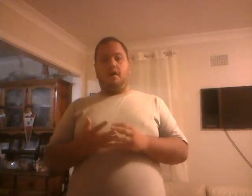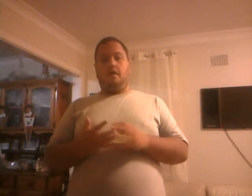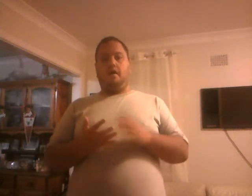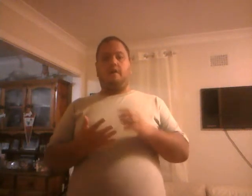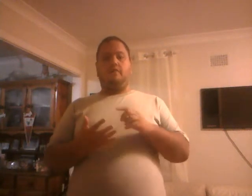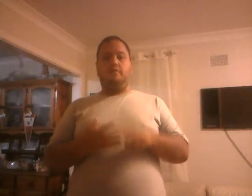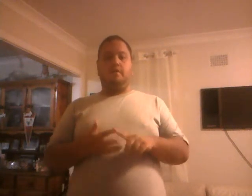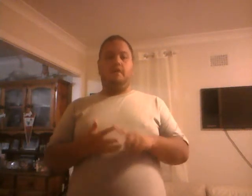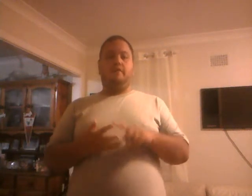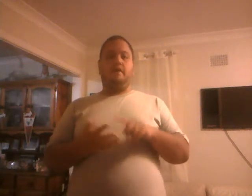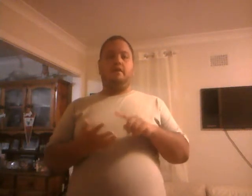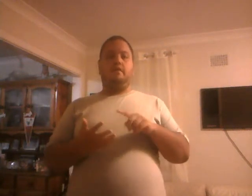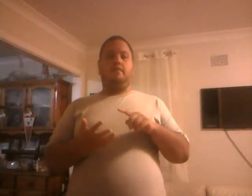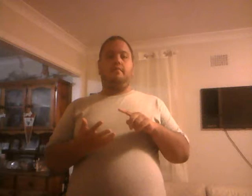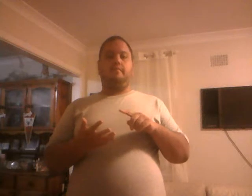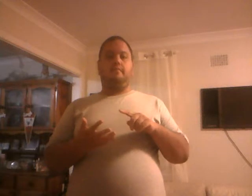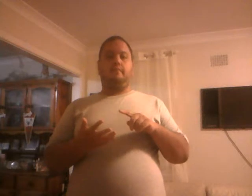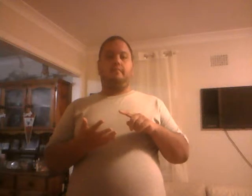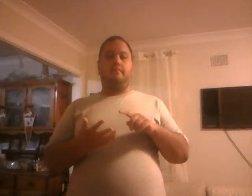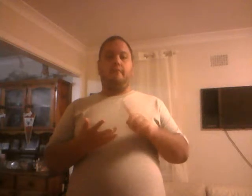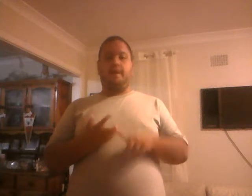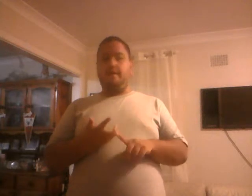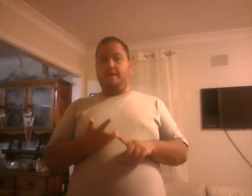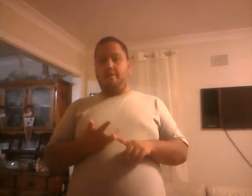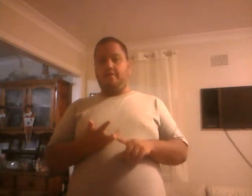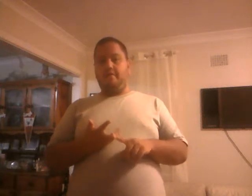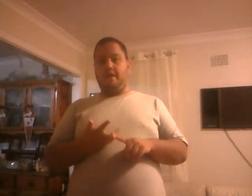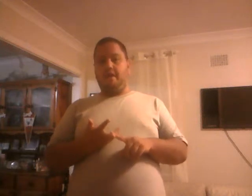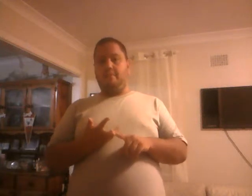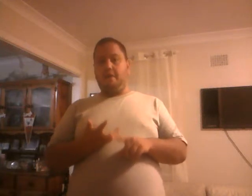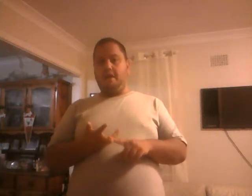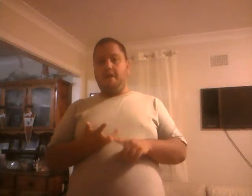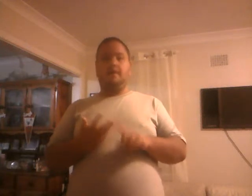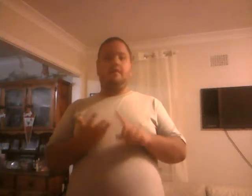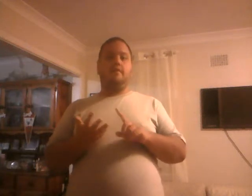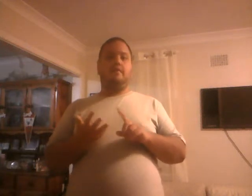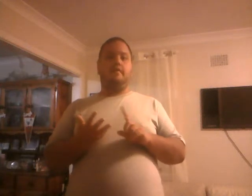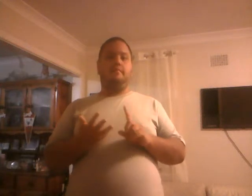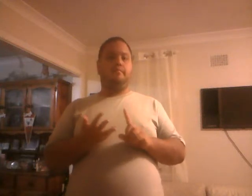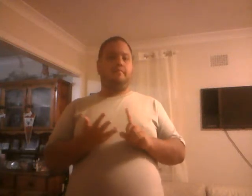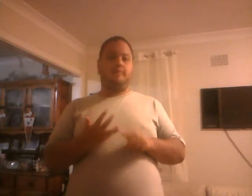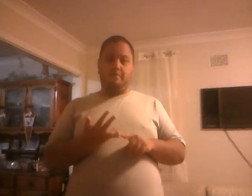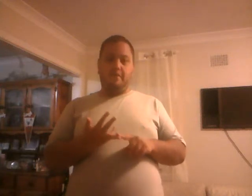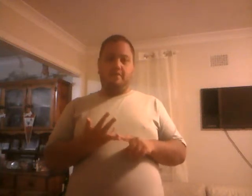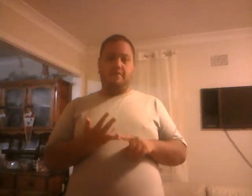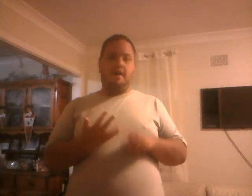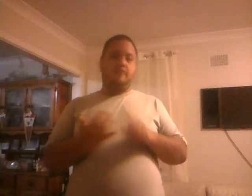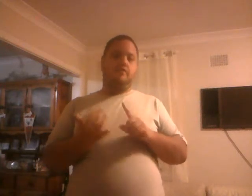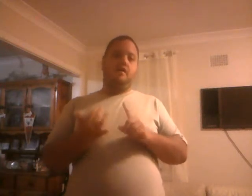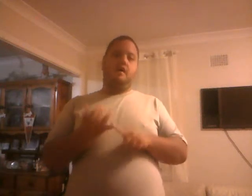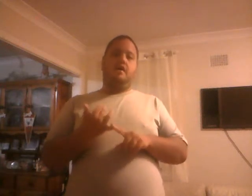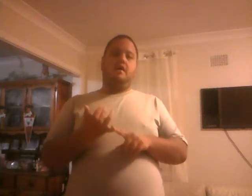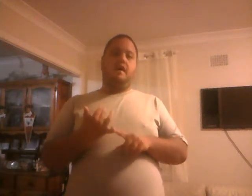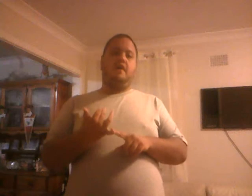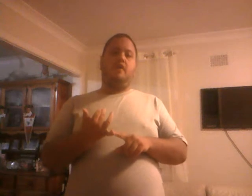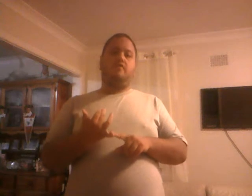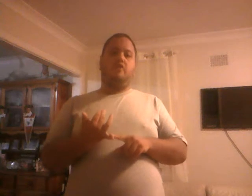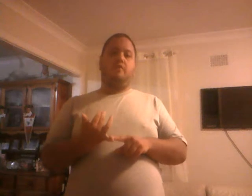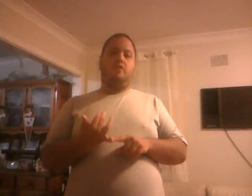like Supernova, back in the day it was Animania, bit of Smash, and I was Comic